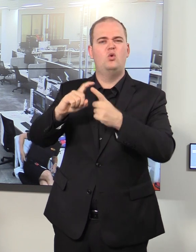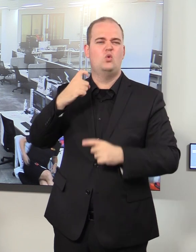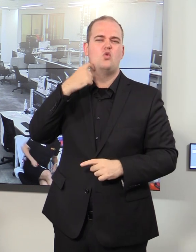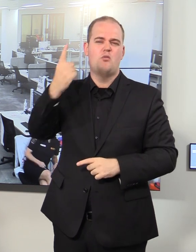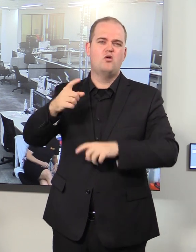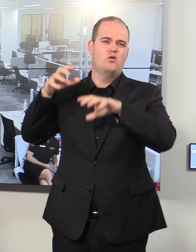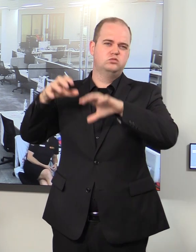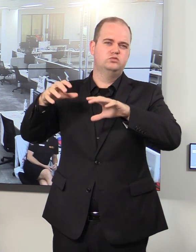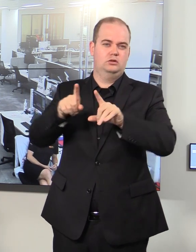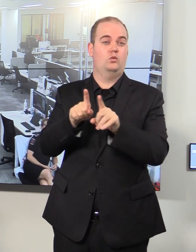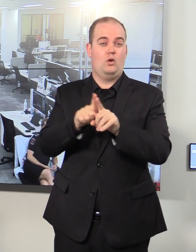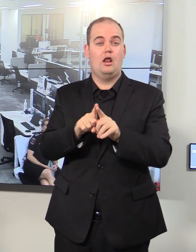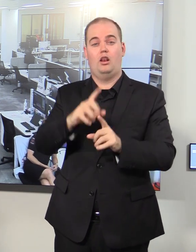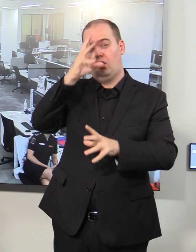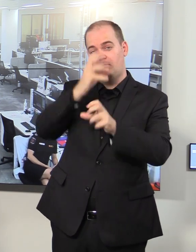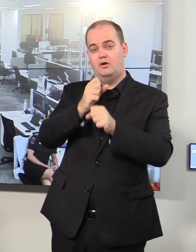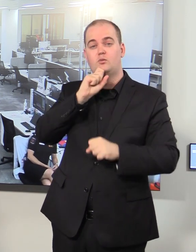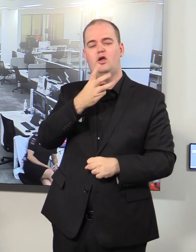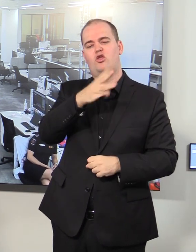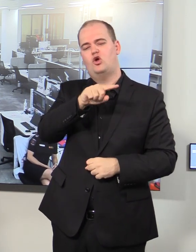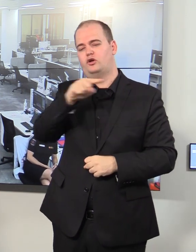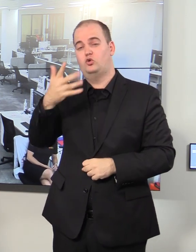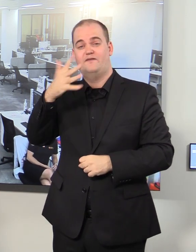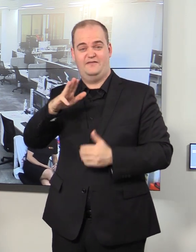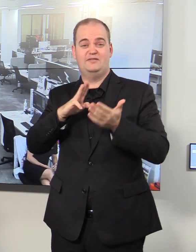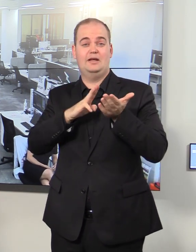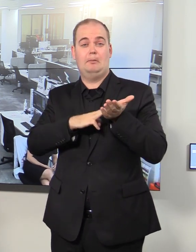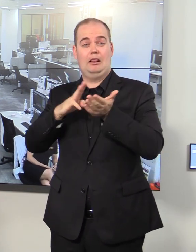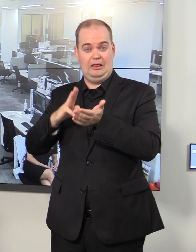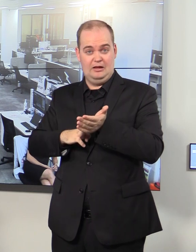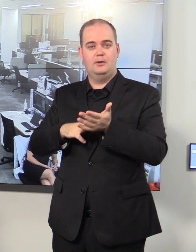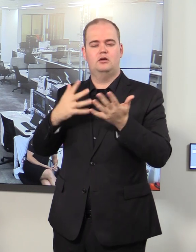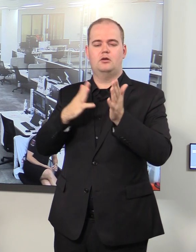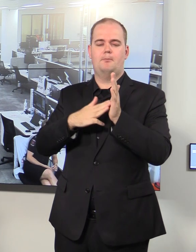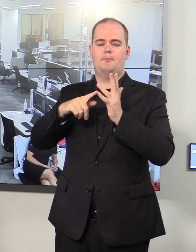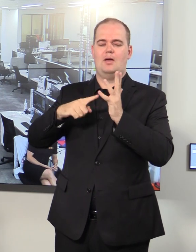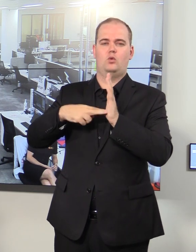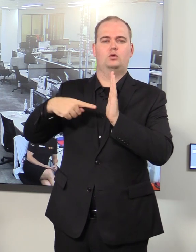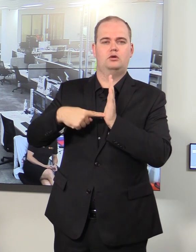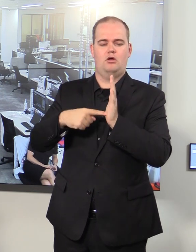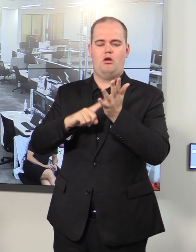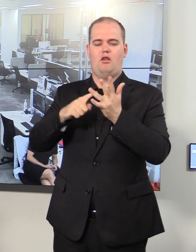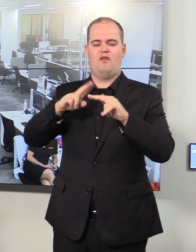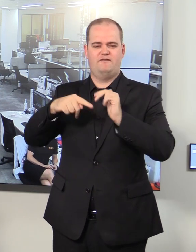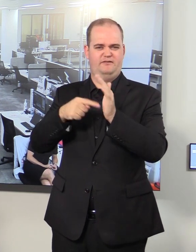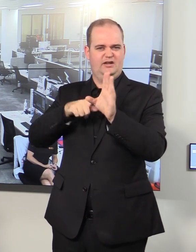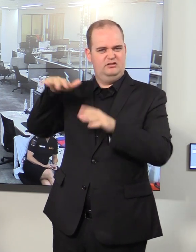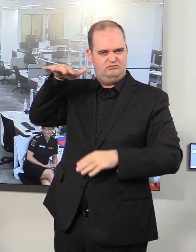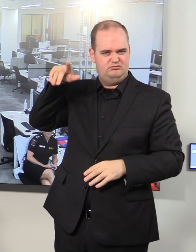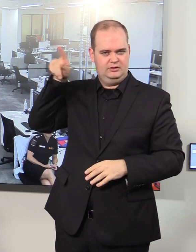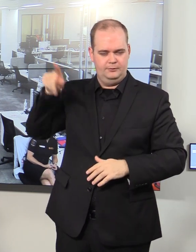looking at about 30 to 50 millimetres in the Mount Lofty ranges. On Sunday we are anticipating